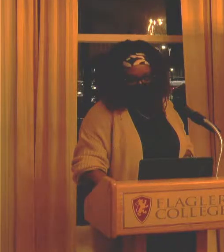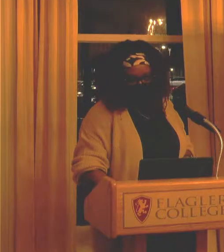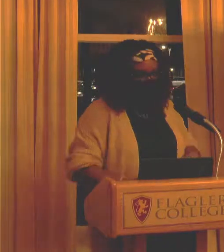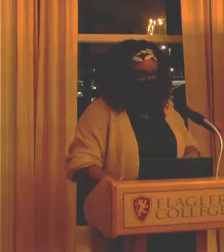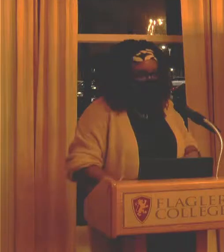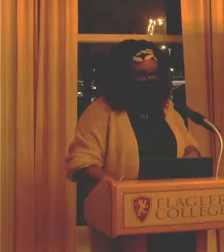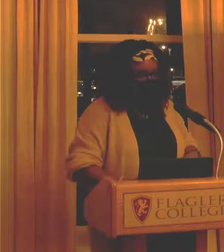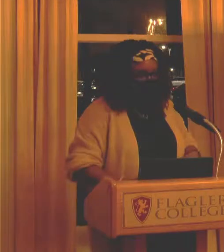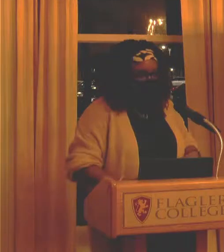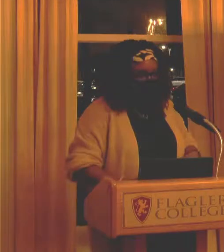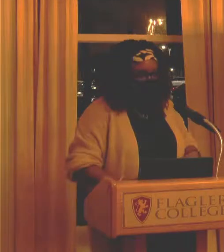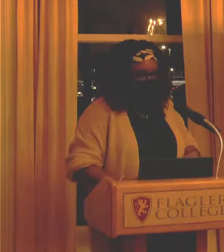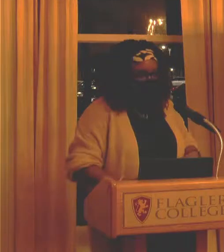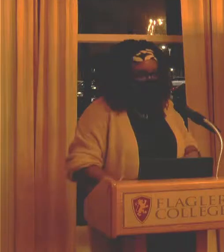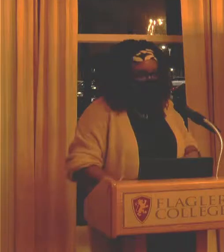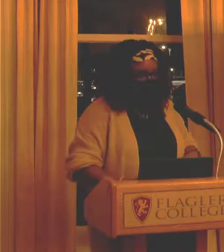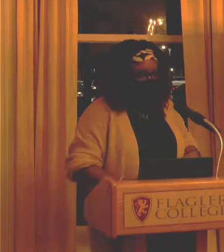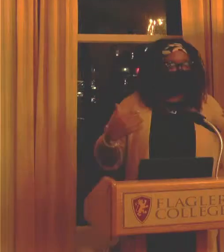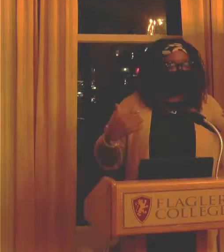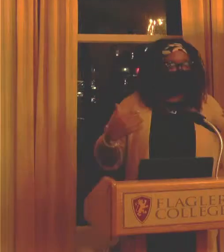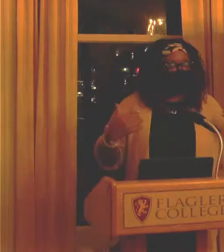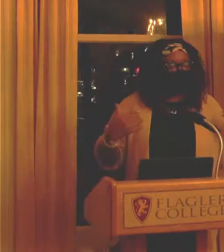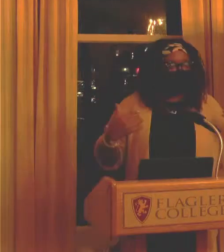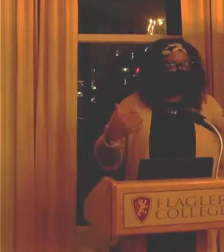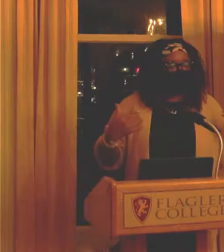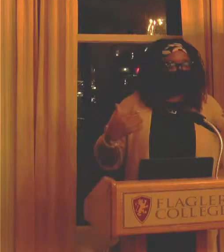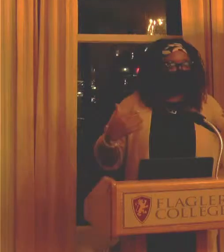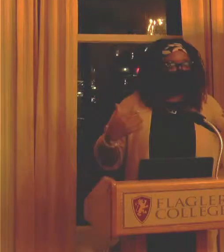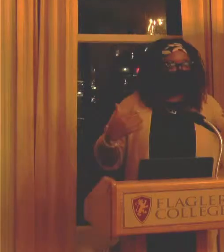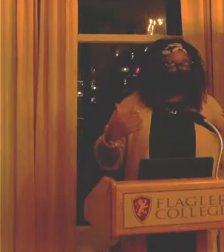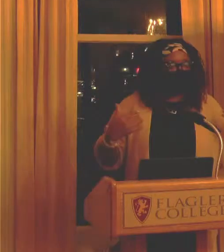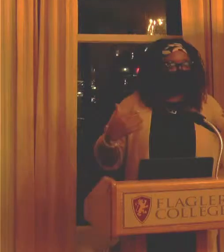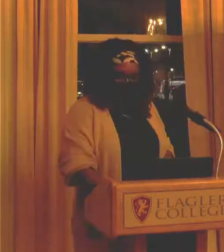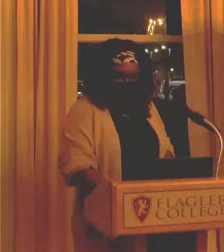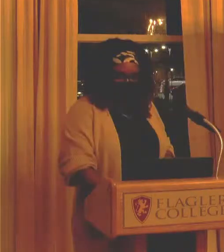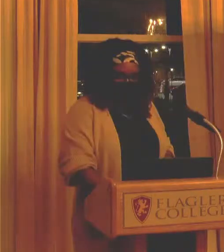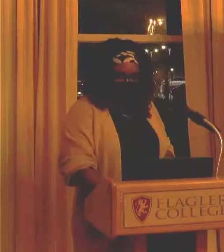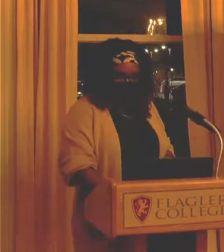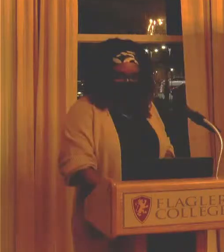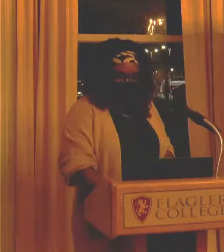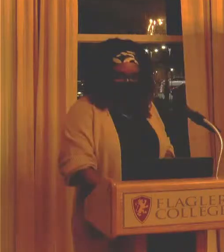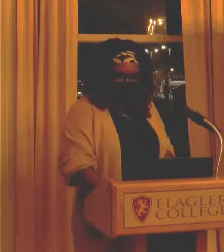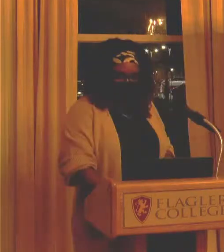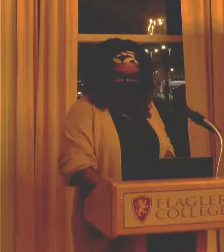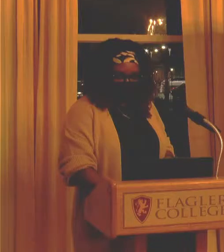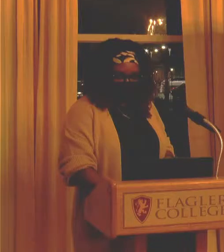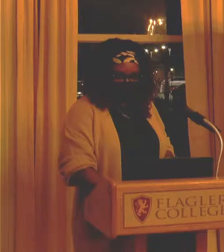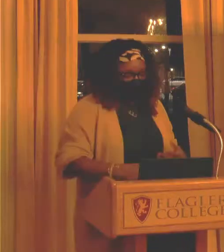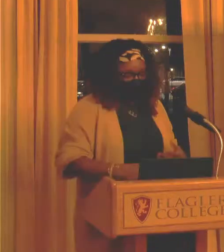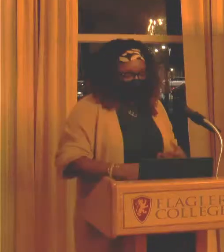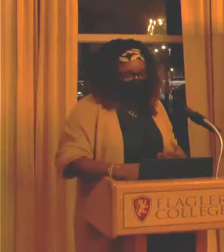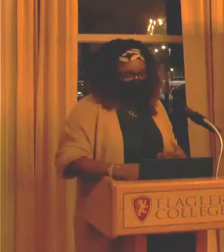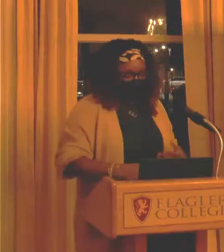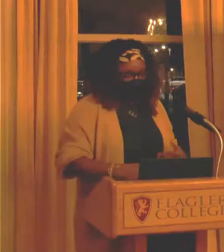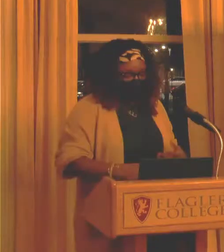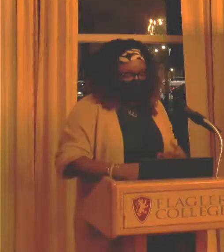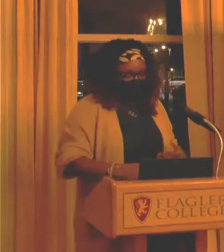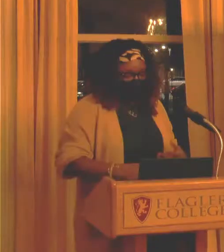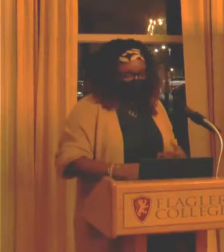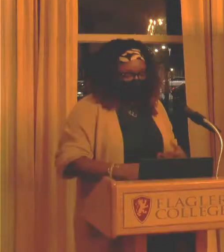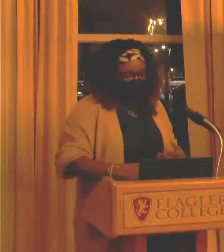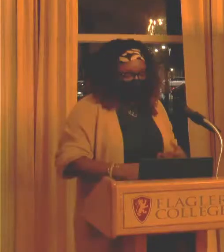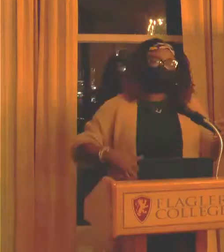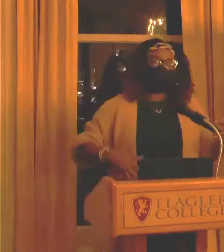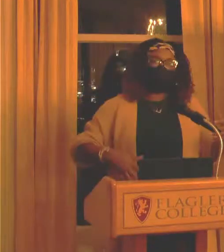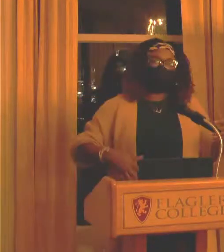Julie mentioned that I did win Educator of the Year, which was pretty cool, in Jacksonville. And then just, I always